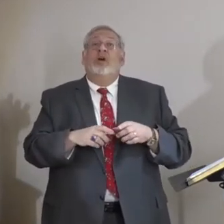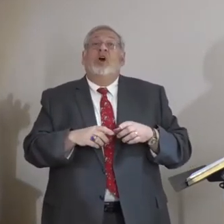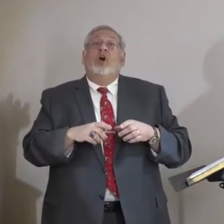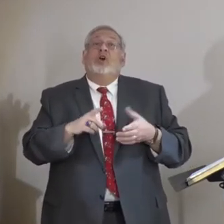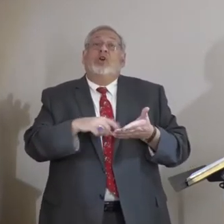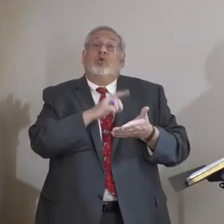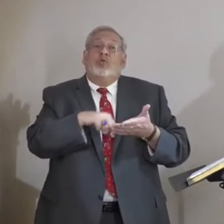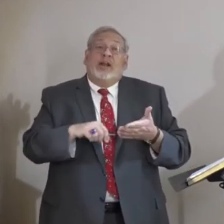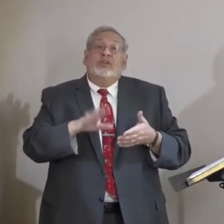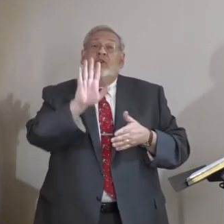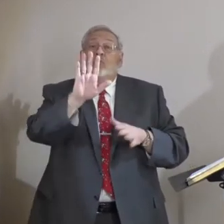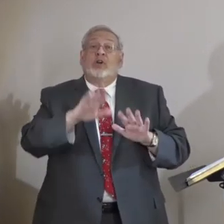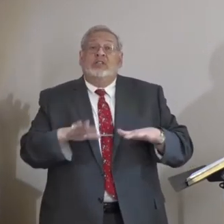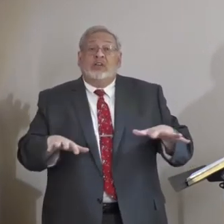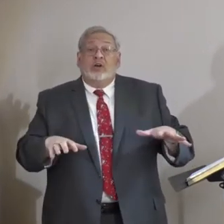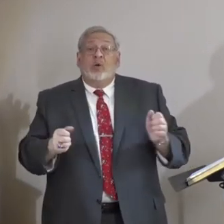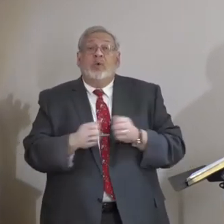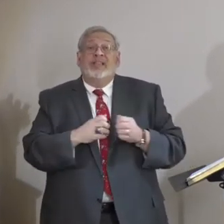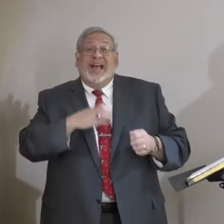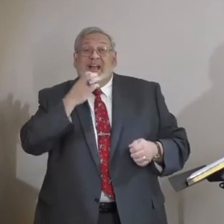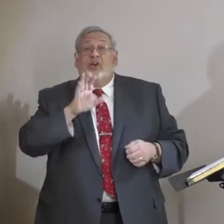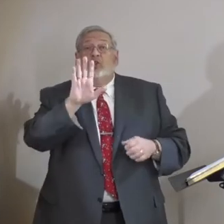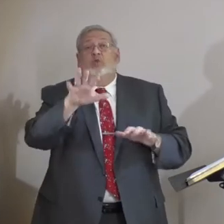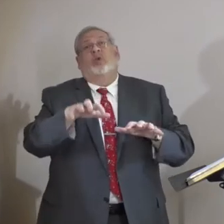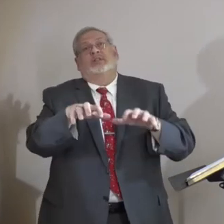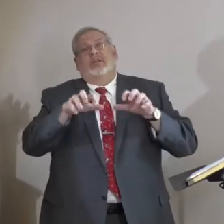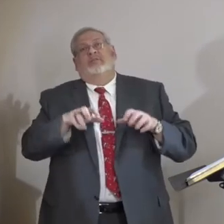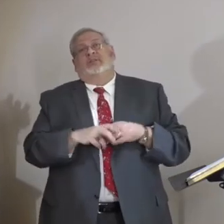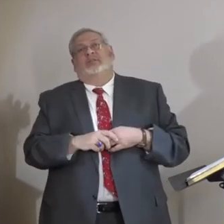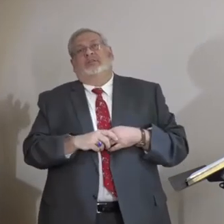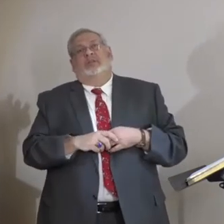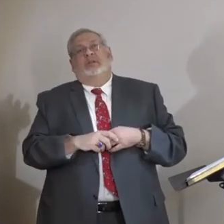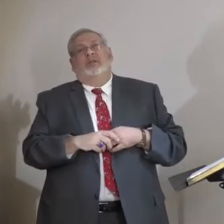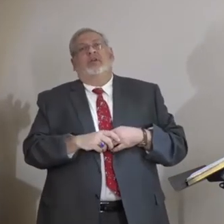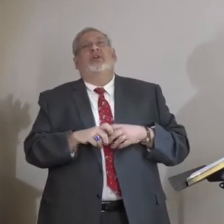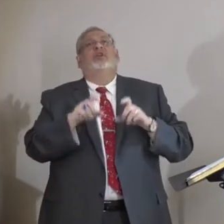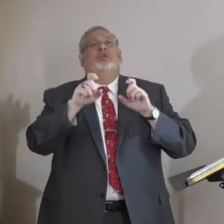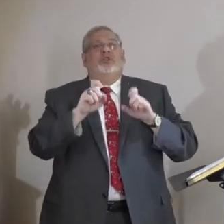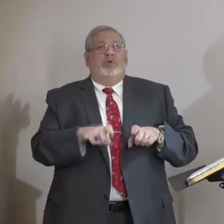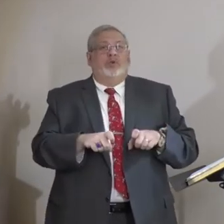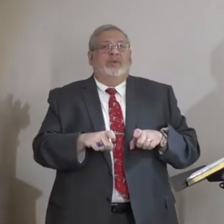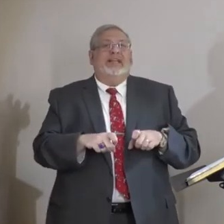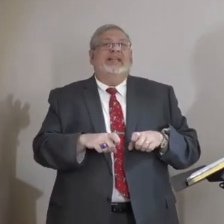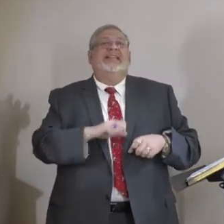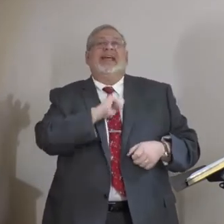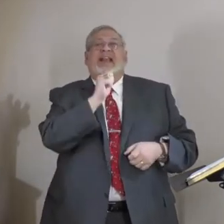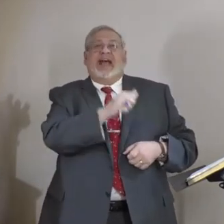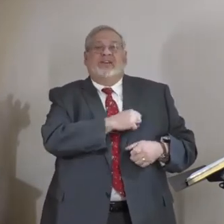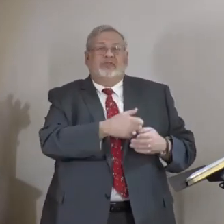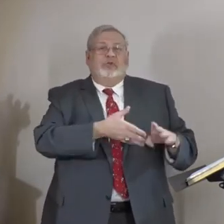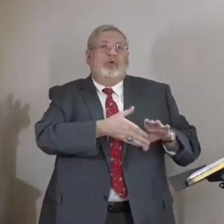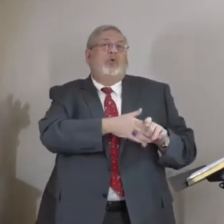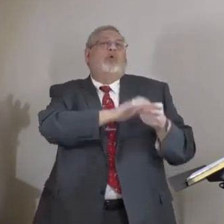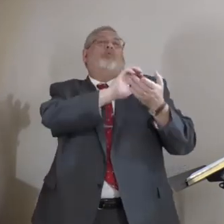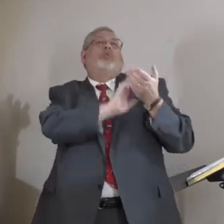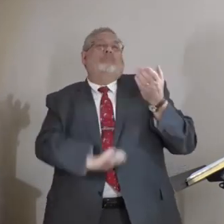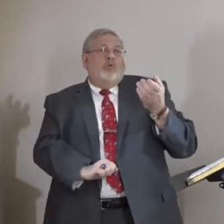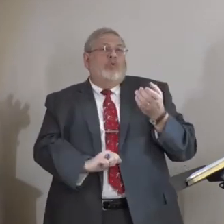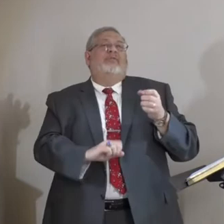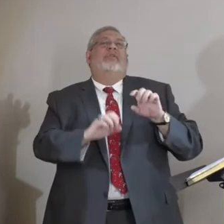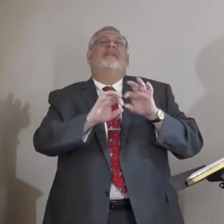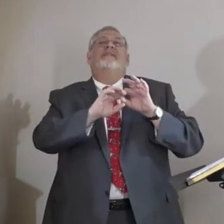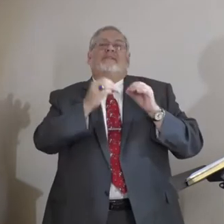you are being selfish. But you know what? You need to get that selfish attitude out of your home.